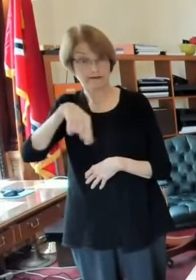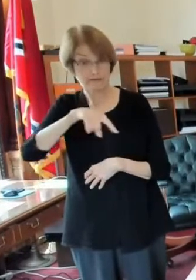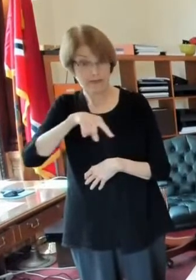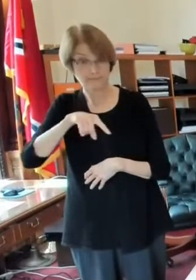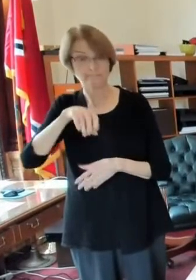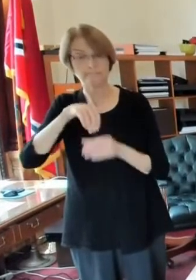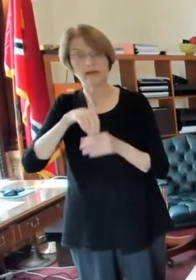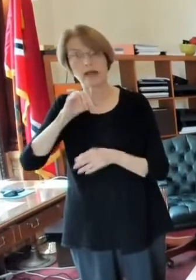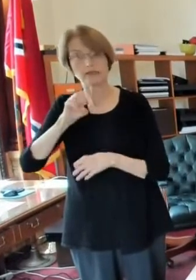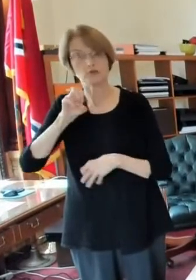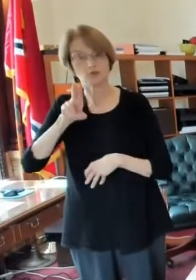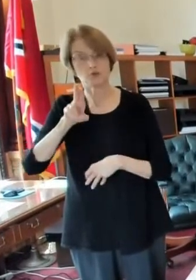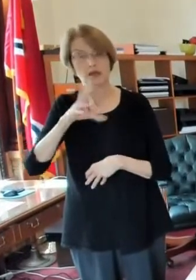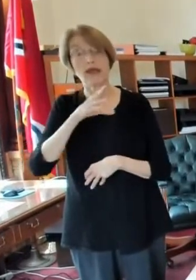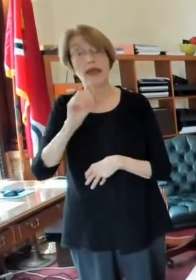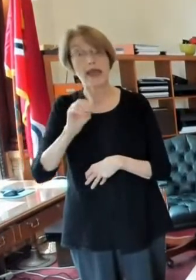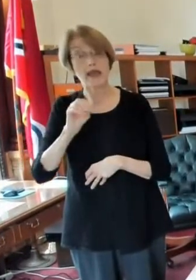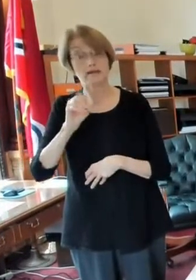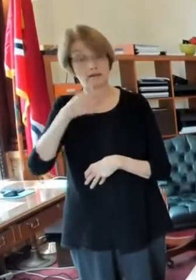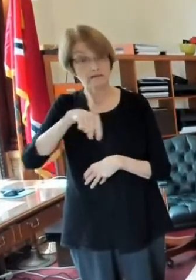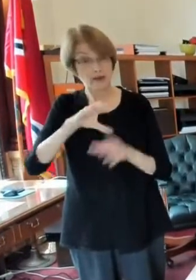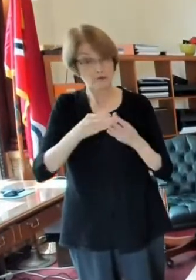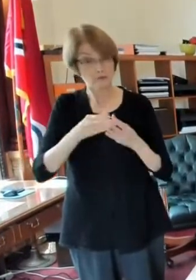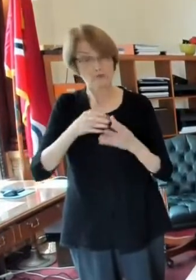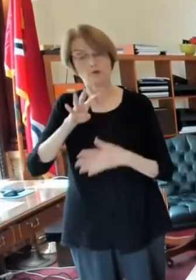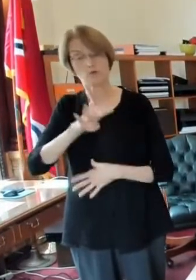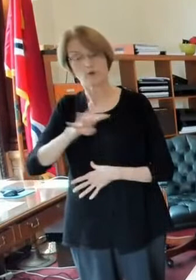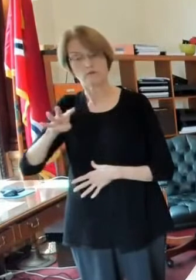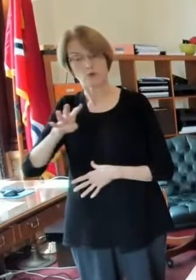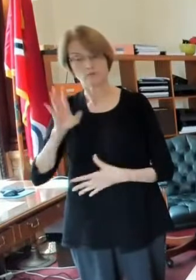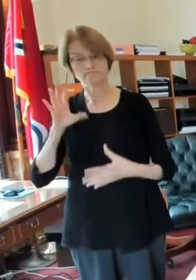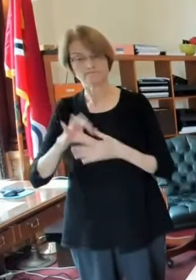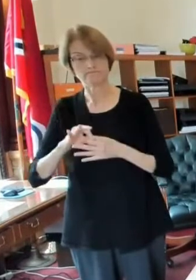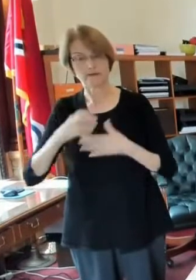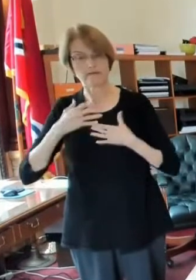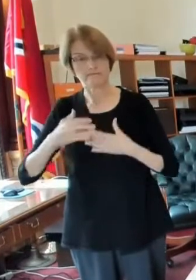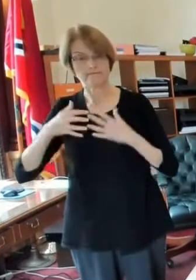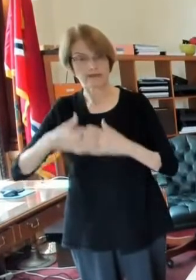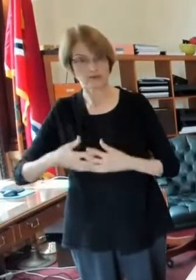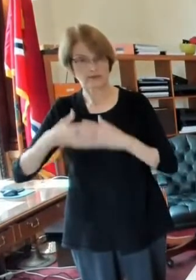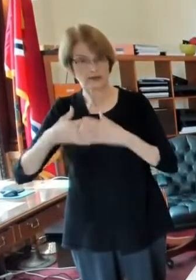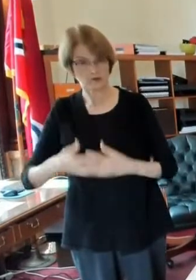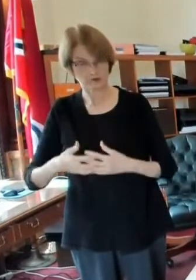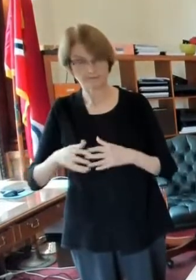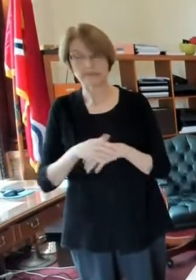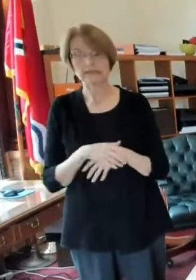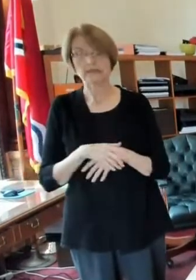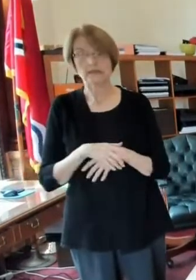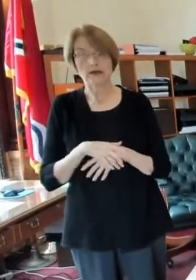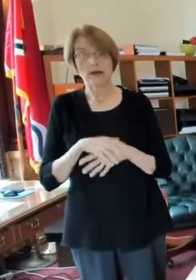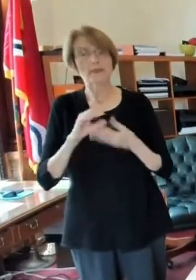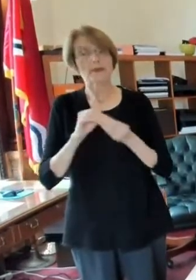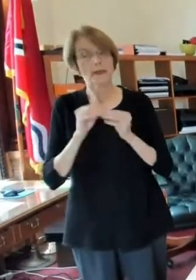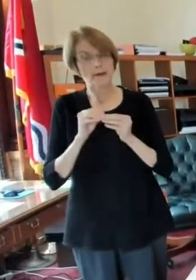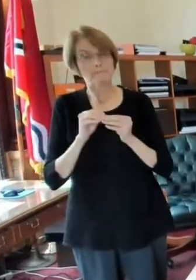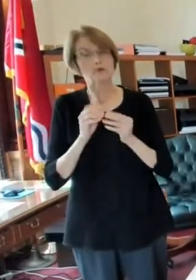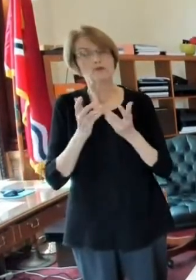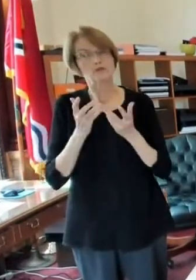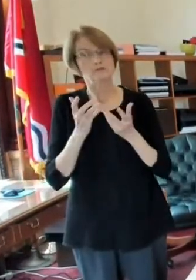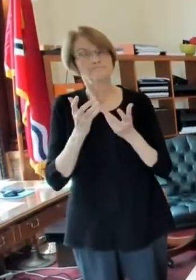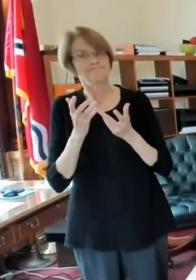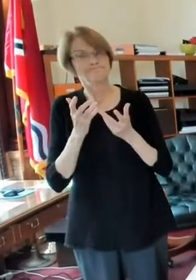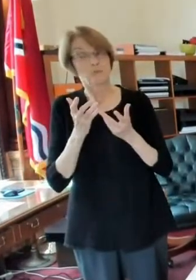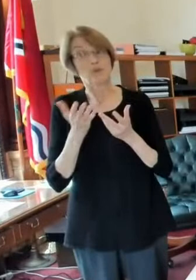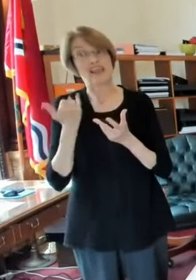which were in icu and 44 were on ventilators those numbers are a tad better than they were for the last